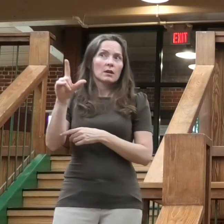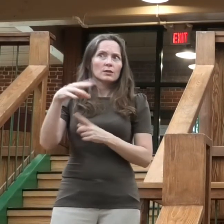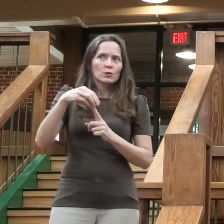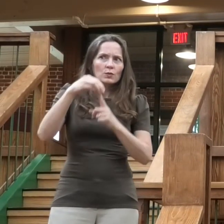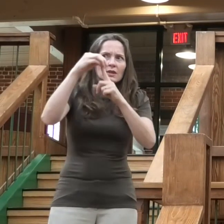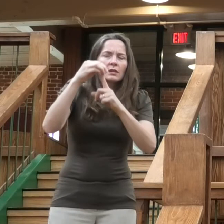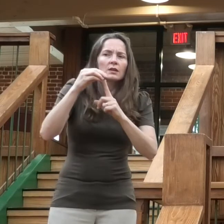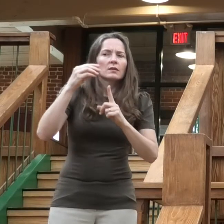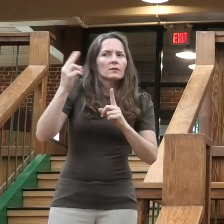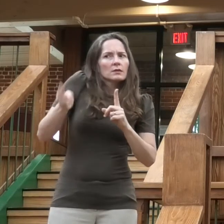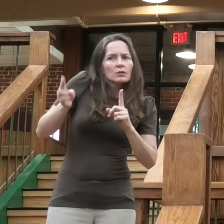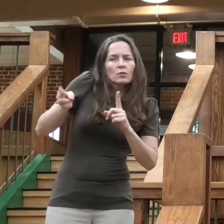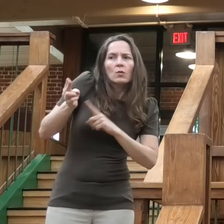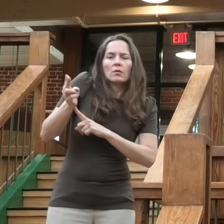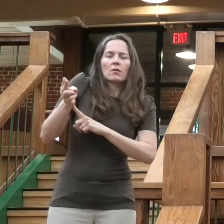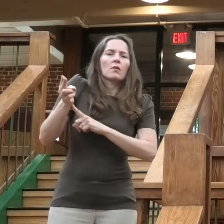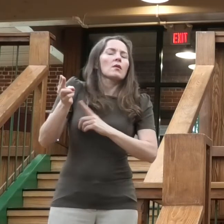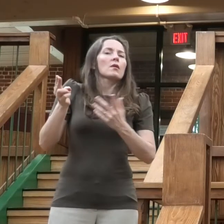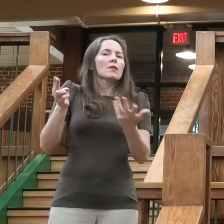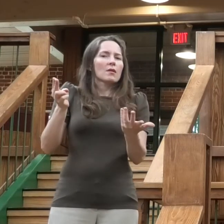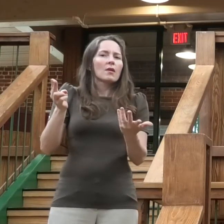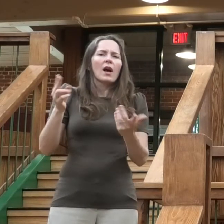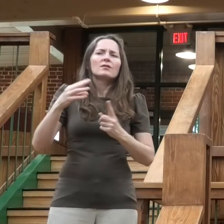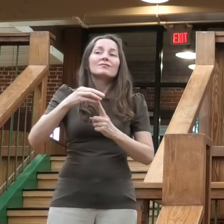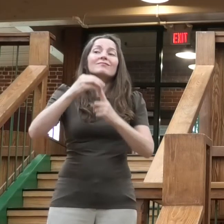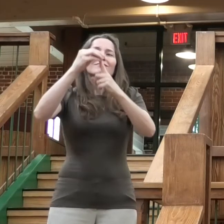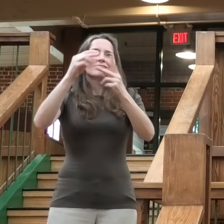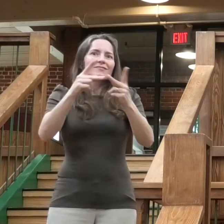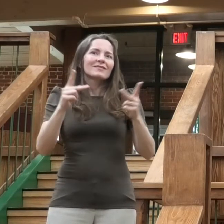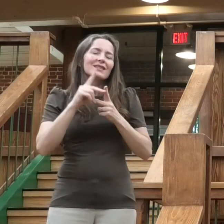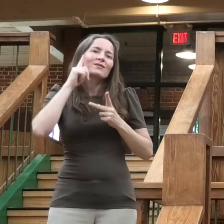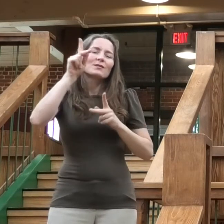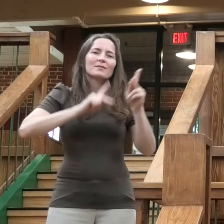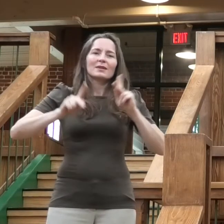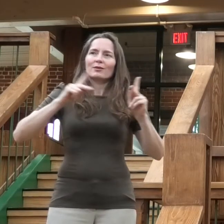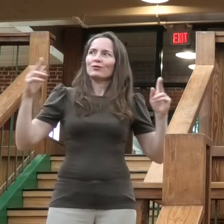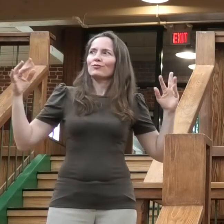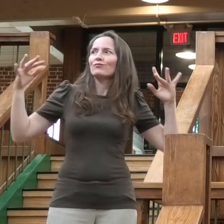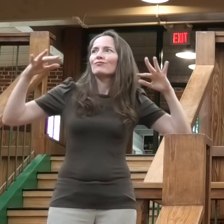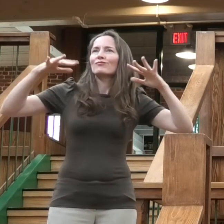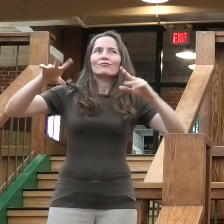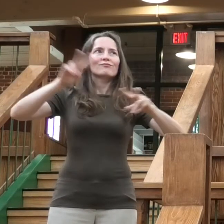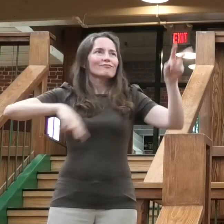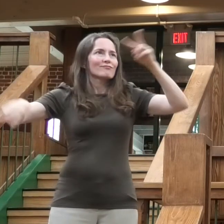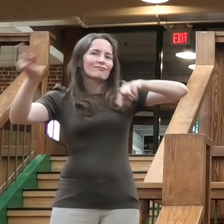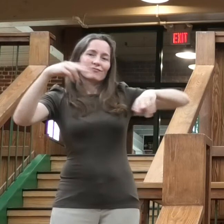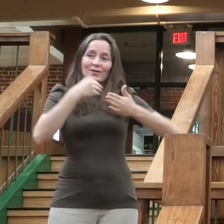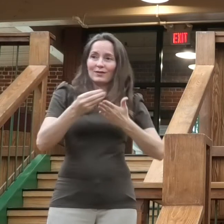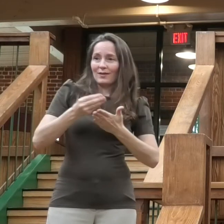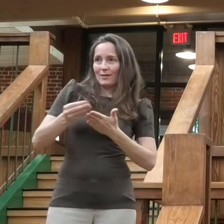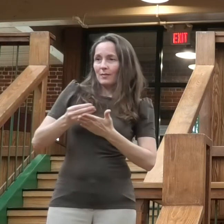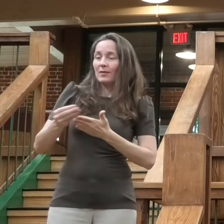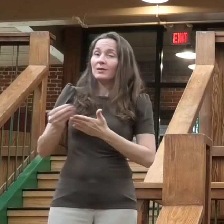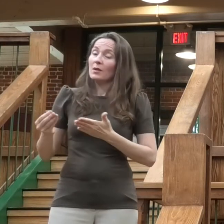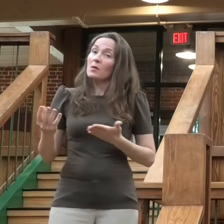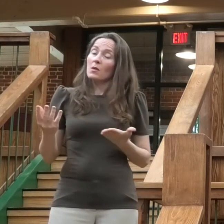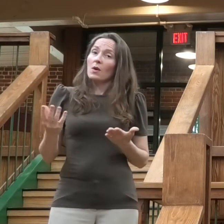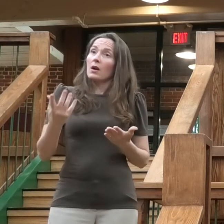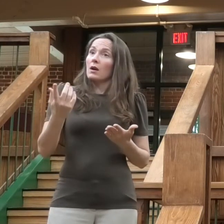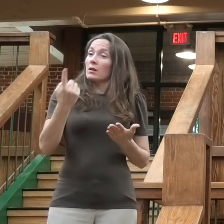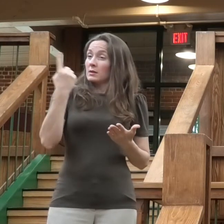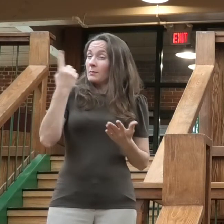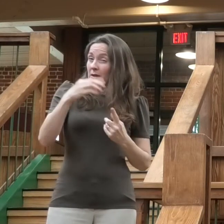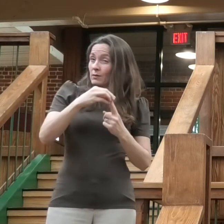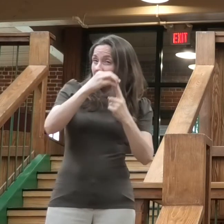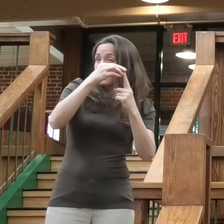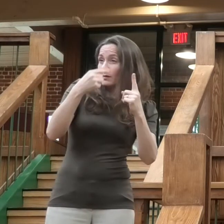visitors and customers in our region. One of the mill's most unique features is that it is home to an incredibly diverse group of more